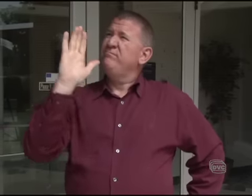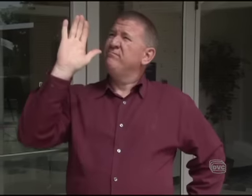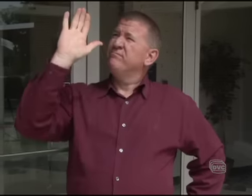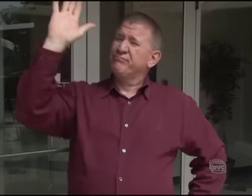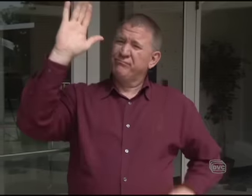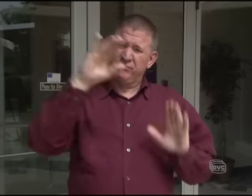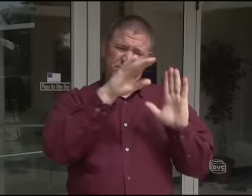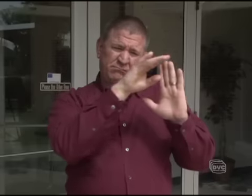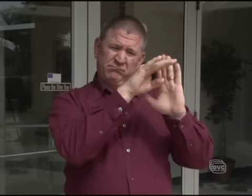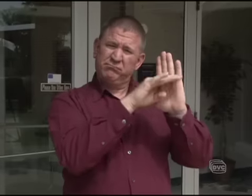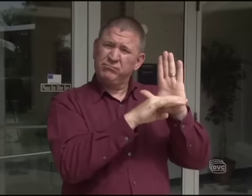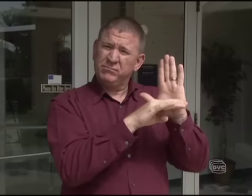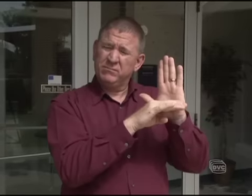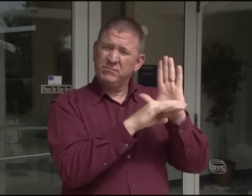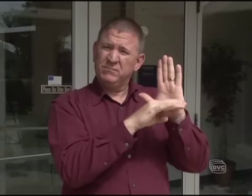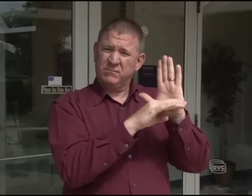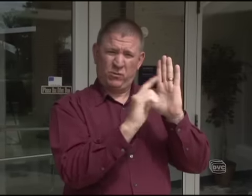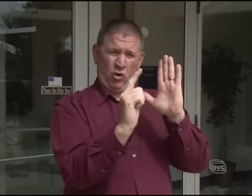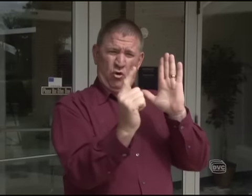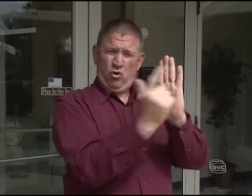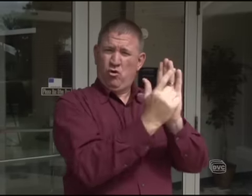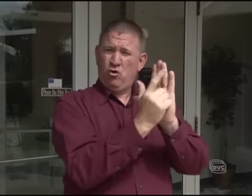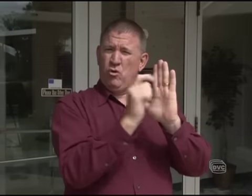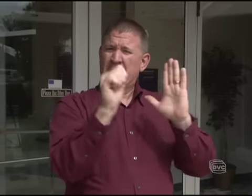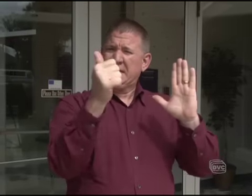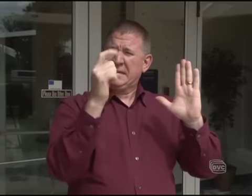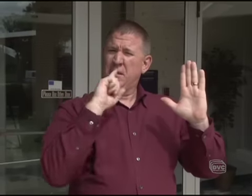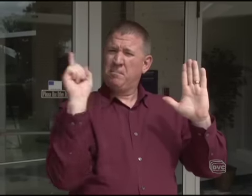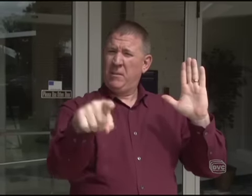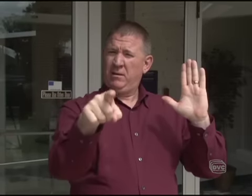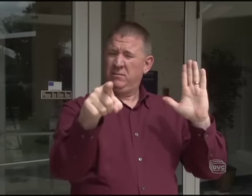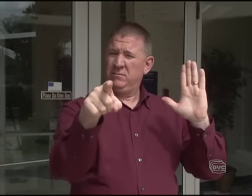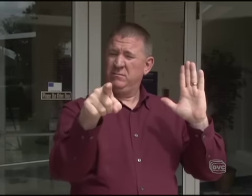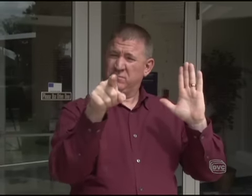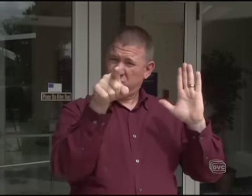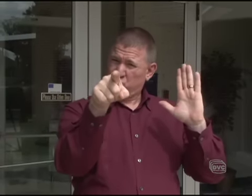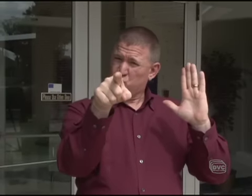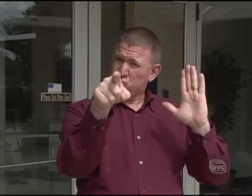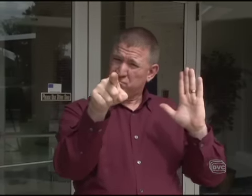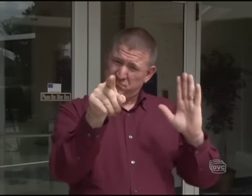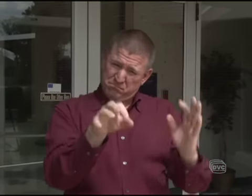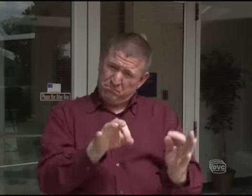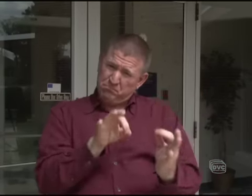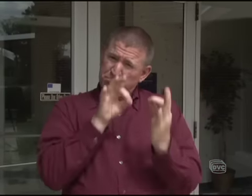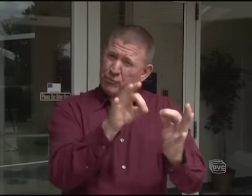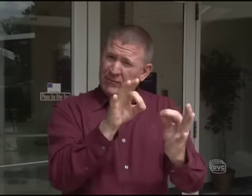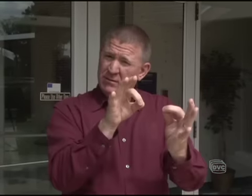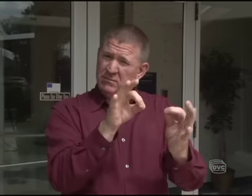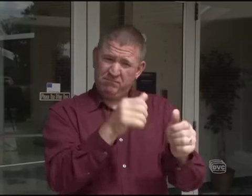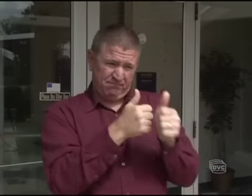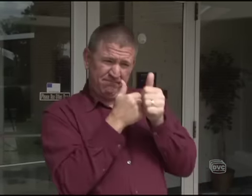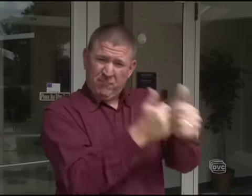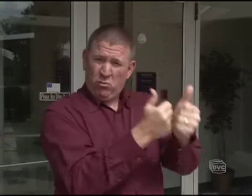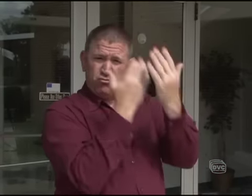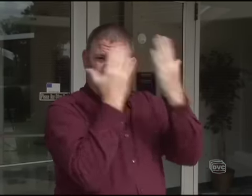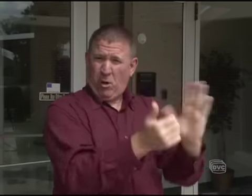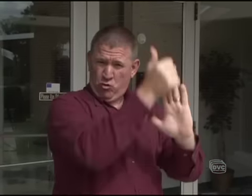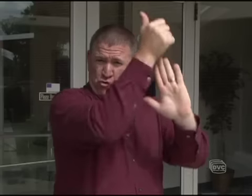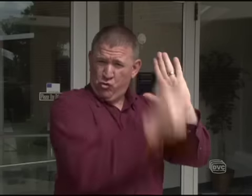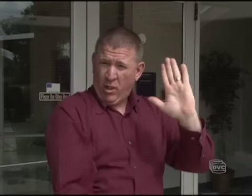You know, God has given us his Ten Commandments. That's his laws. But what about you? Do you follow all of them